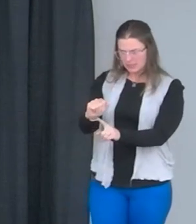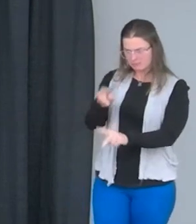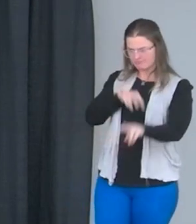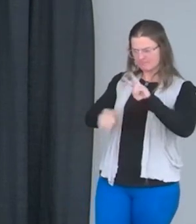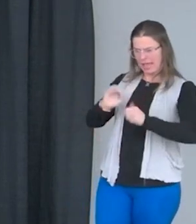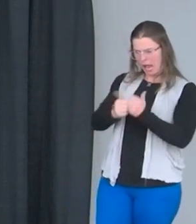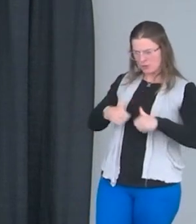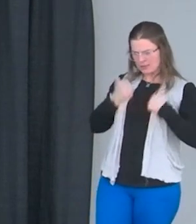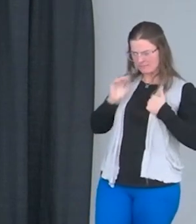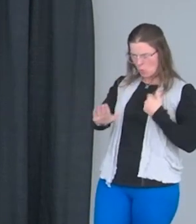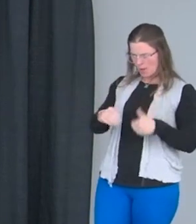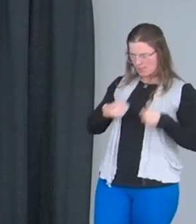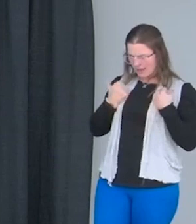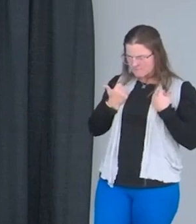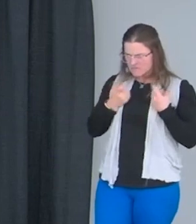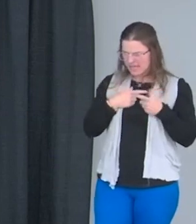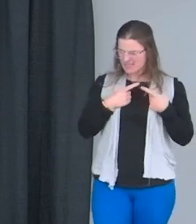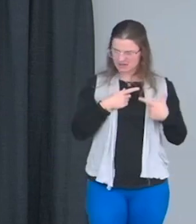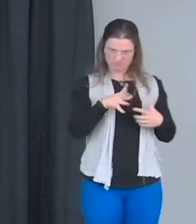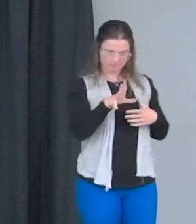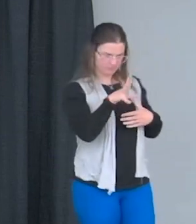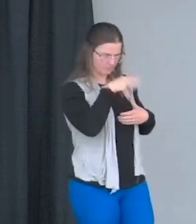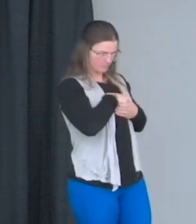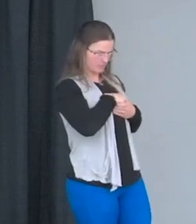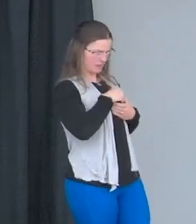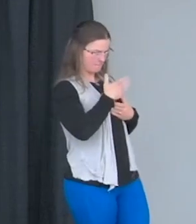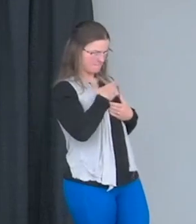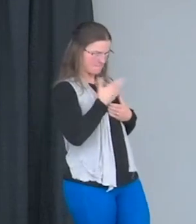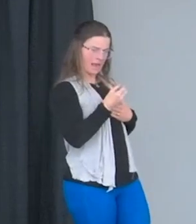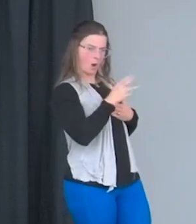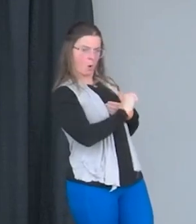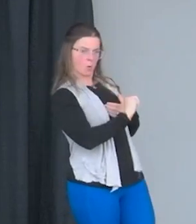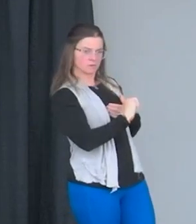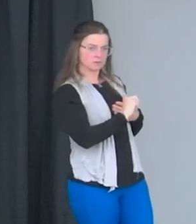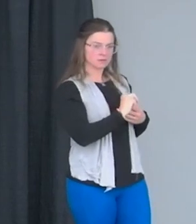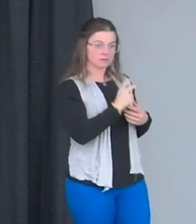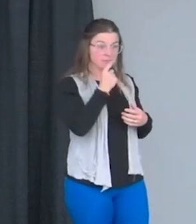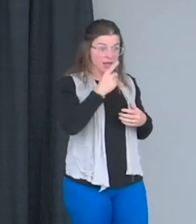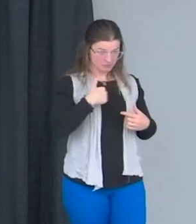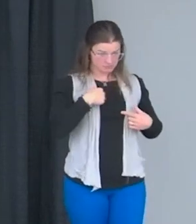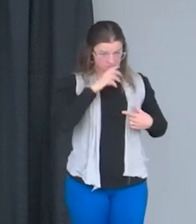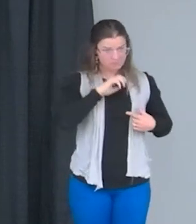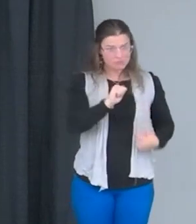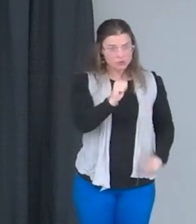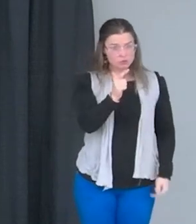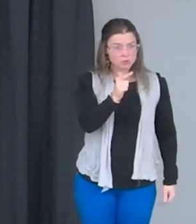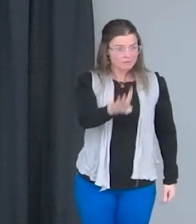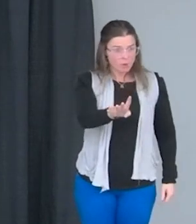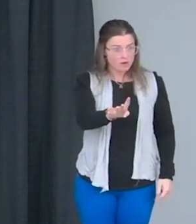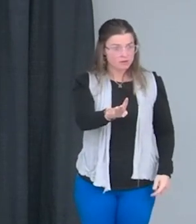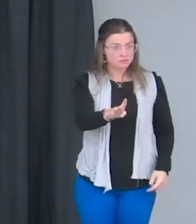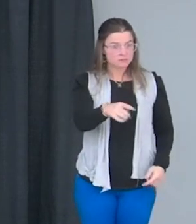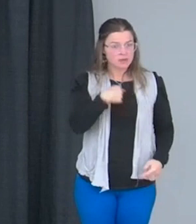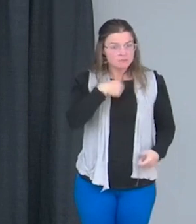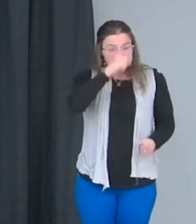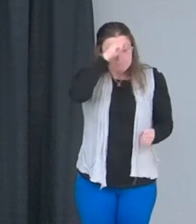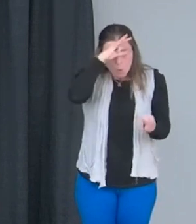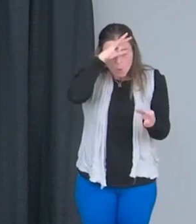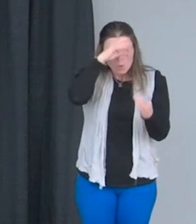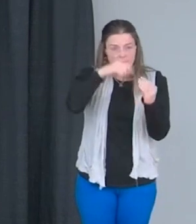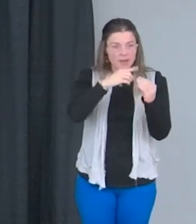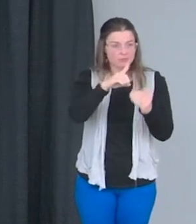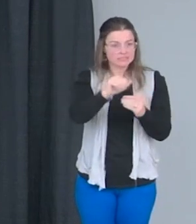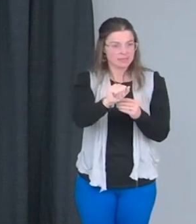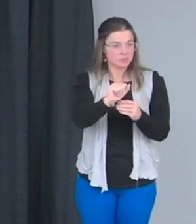And at the age of 24, I had no knowledge of really the disabled community. So me entering this world was foreign to me